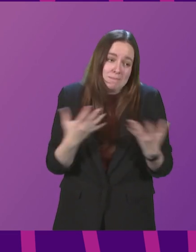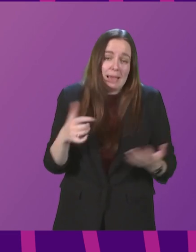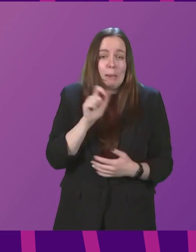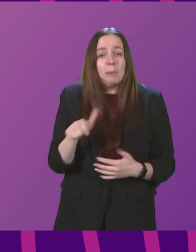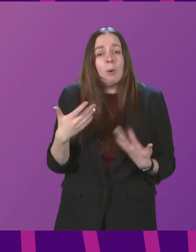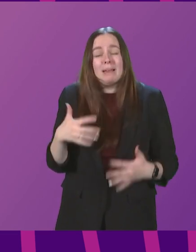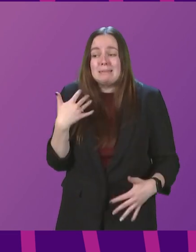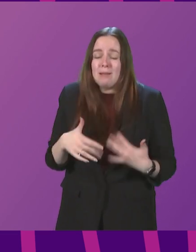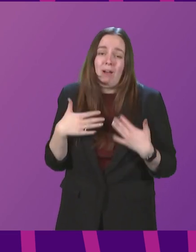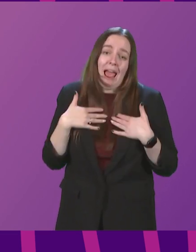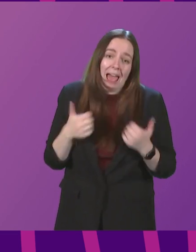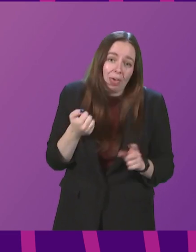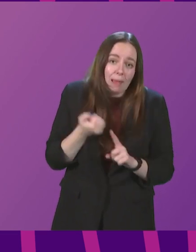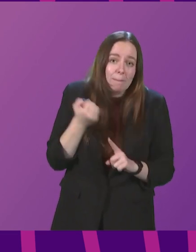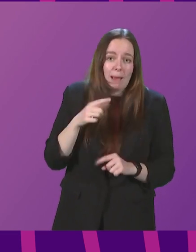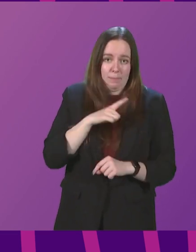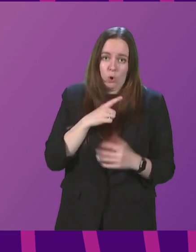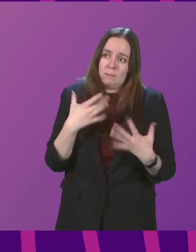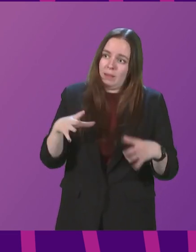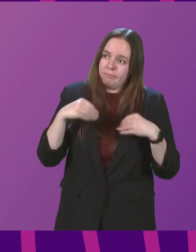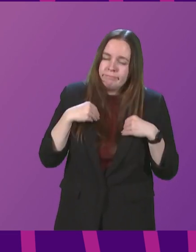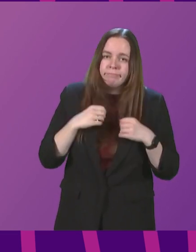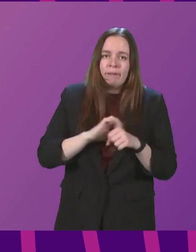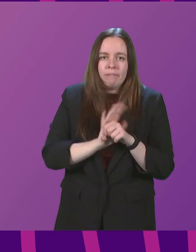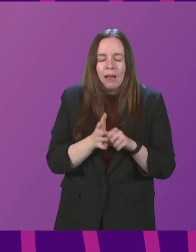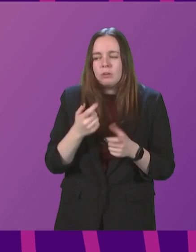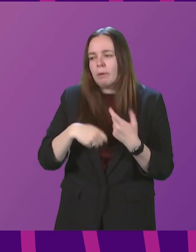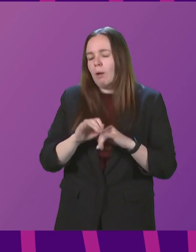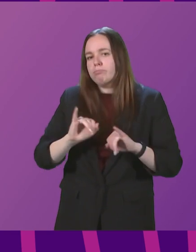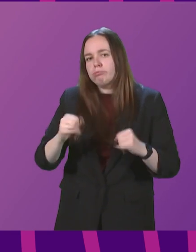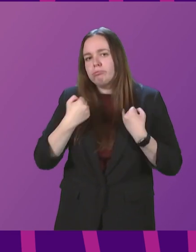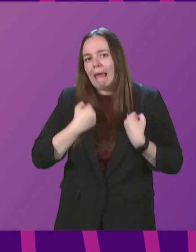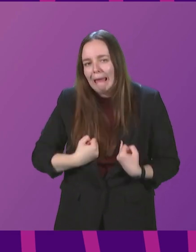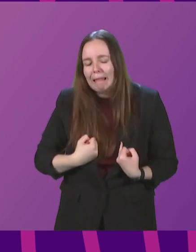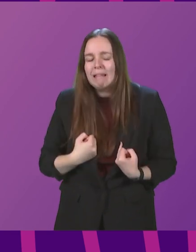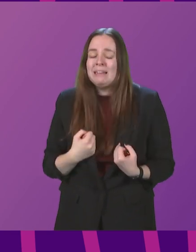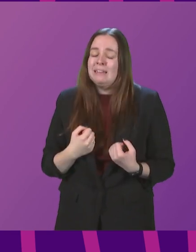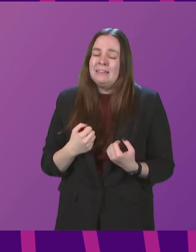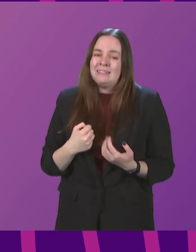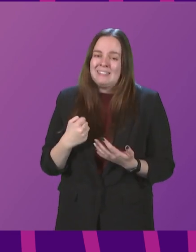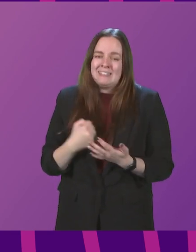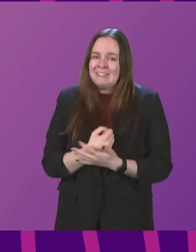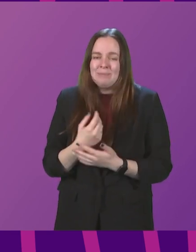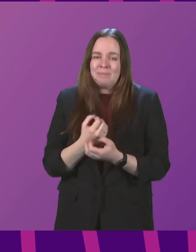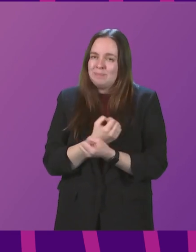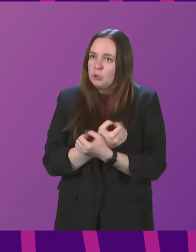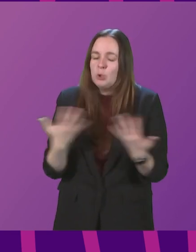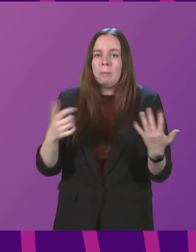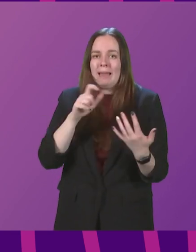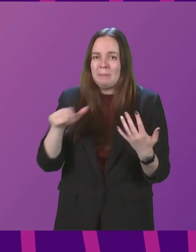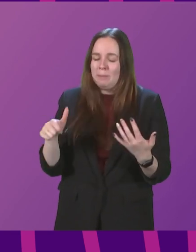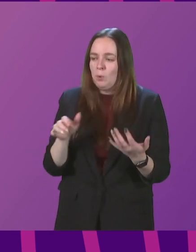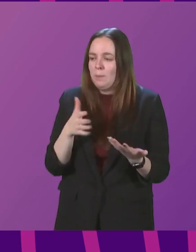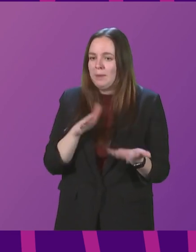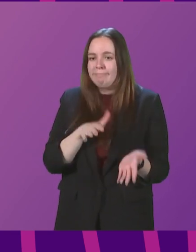suffered health impacts because they have had the virus become seriously unwell. Sadly, too many people across our country are bereaved